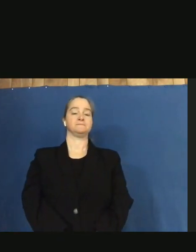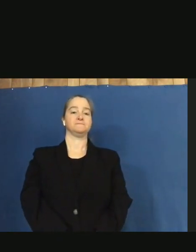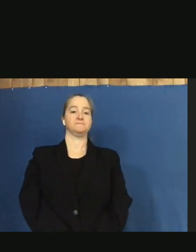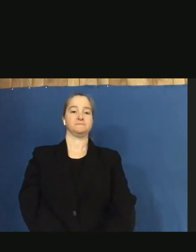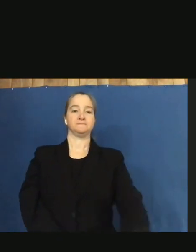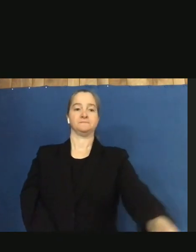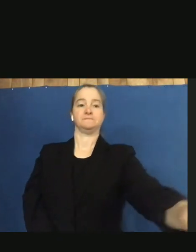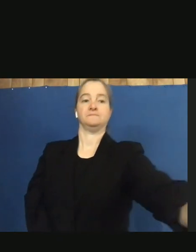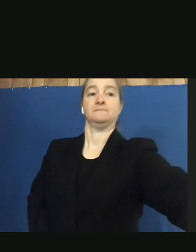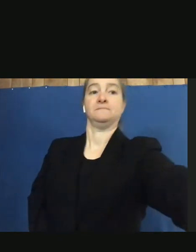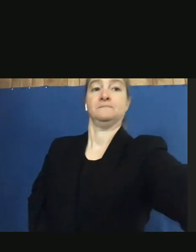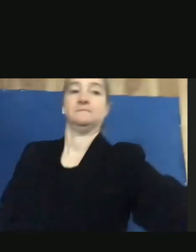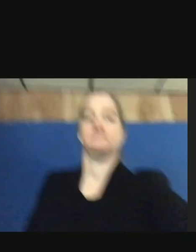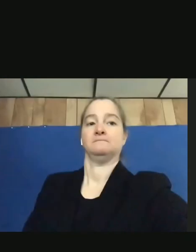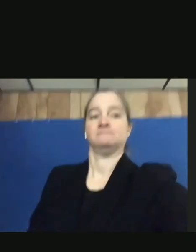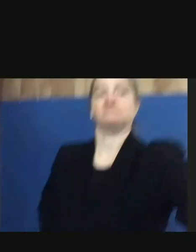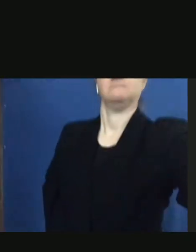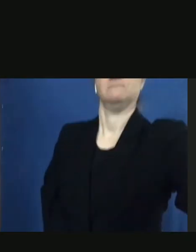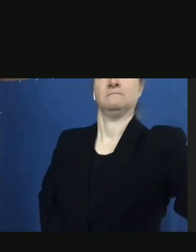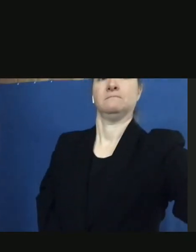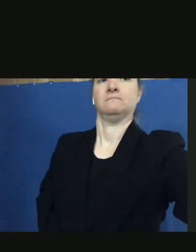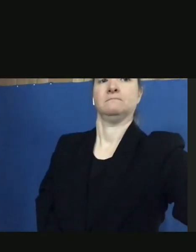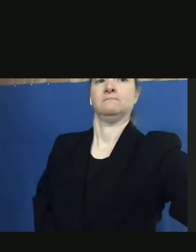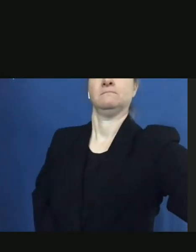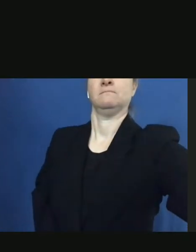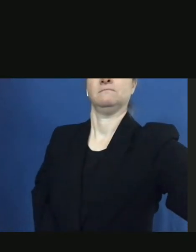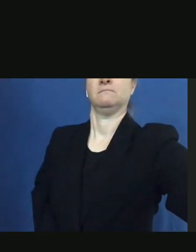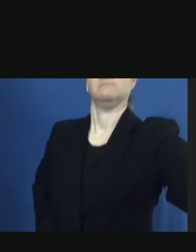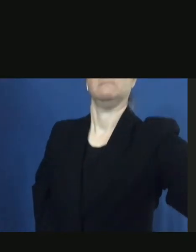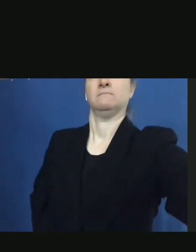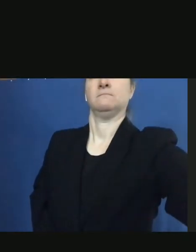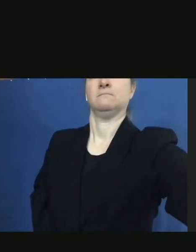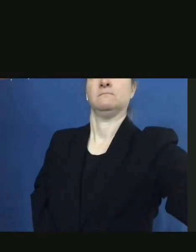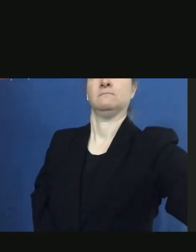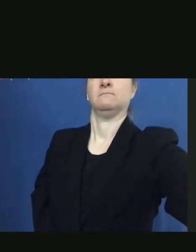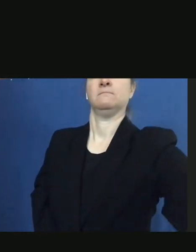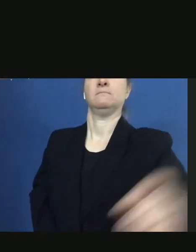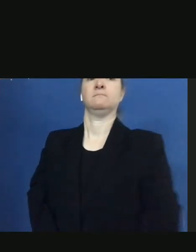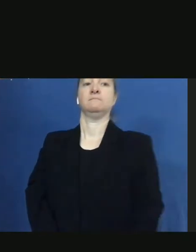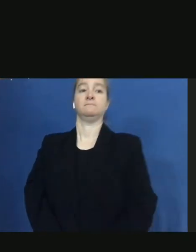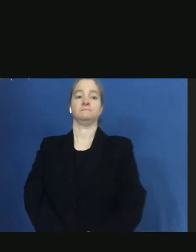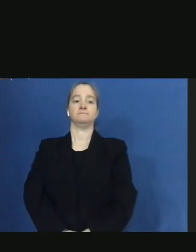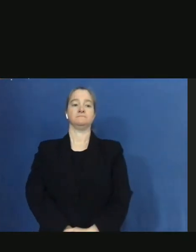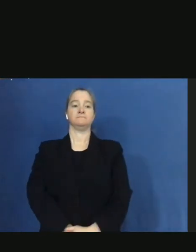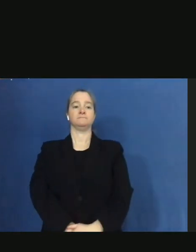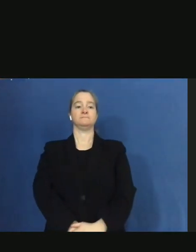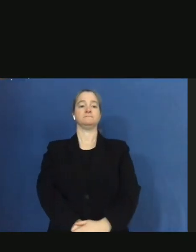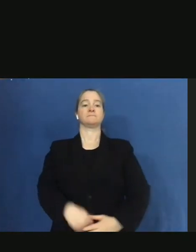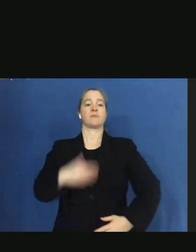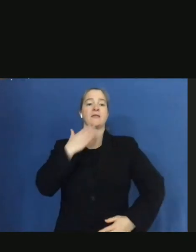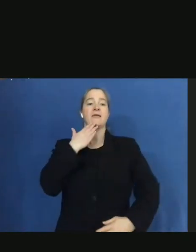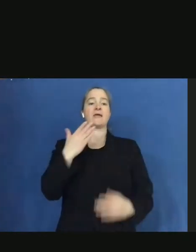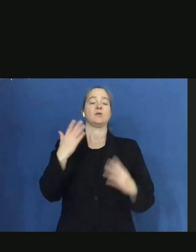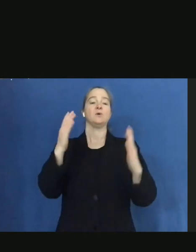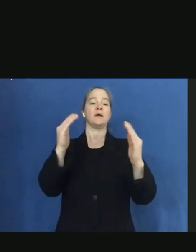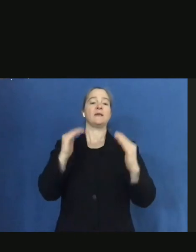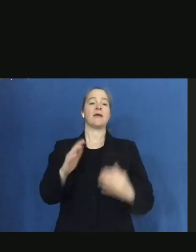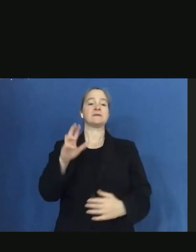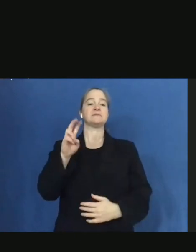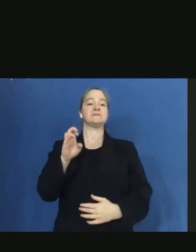Thank you. Next up is Dickie Nassar from KDKA,